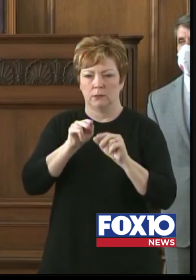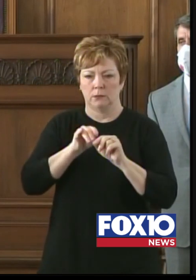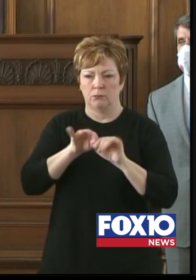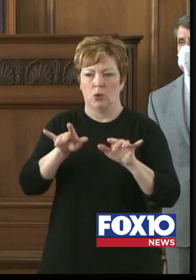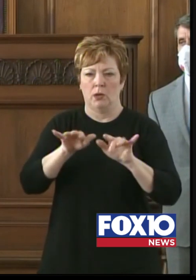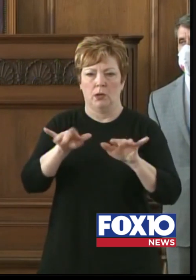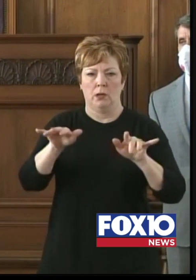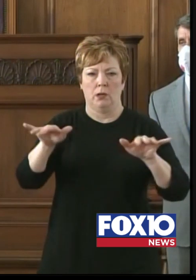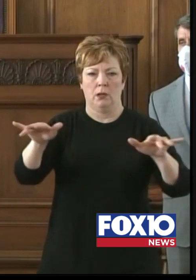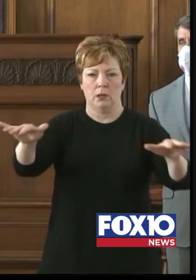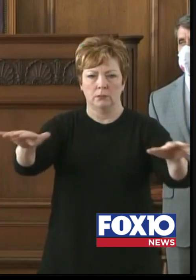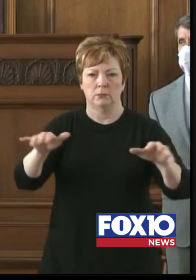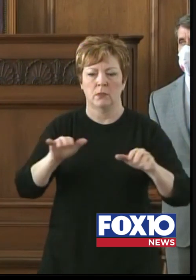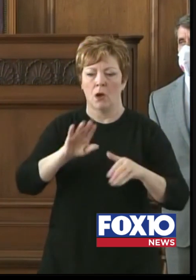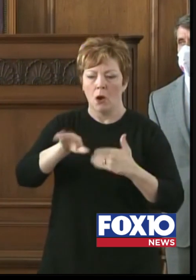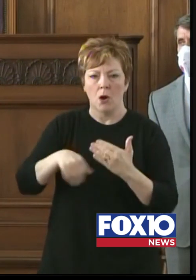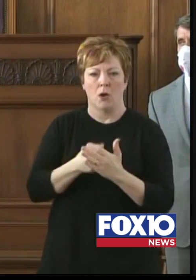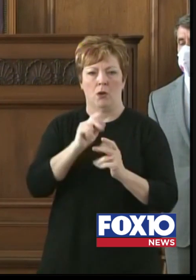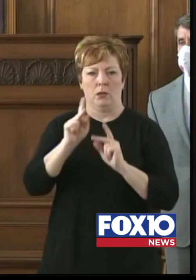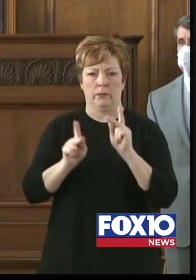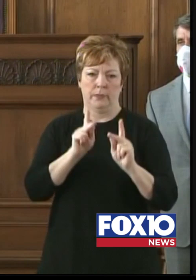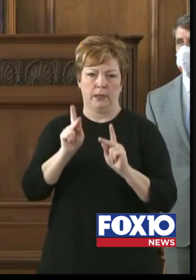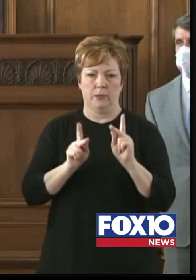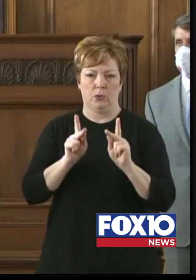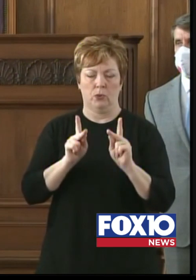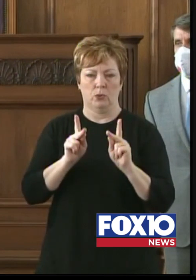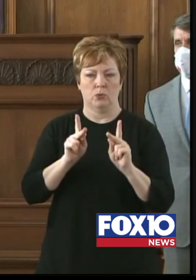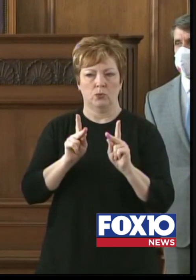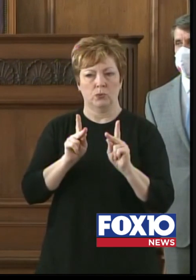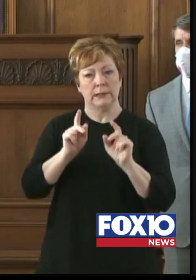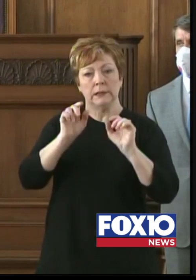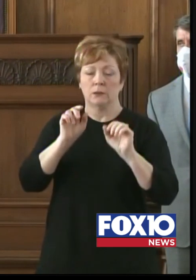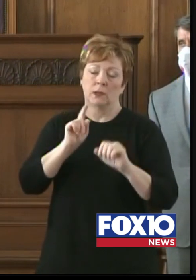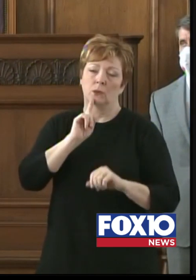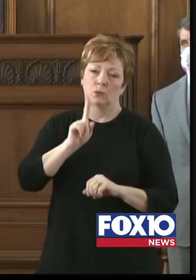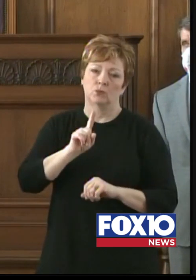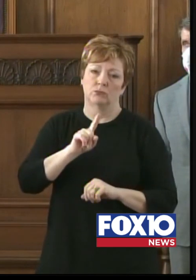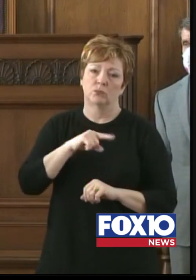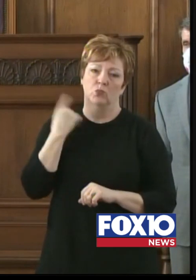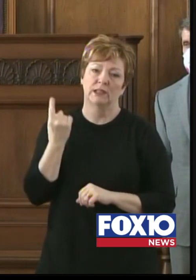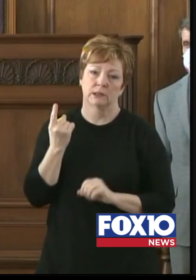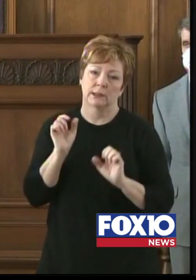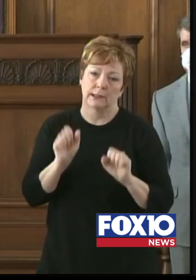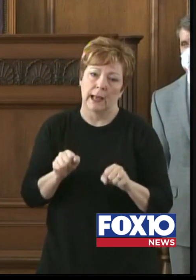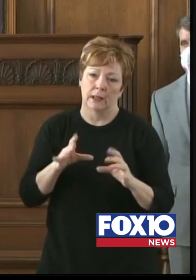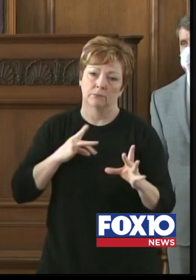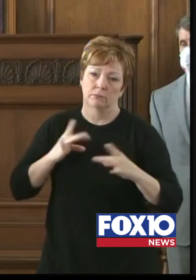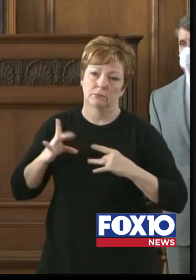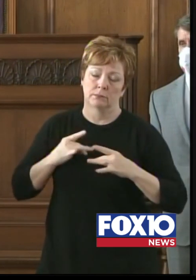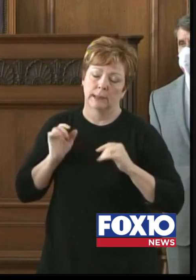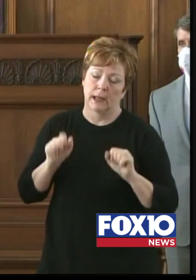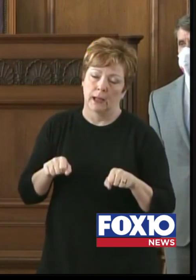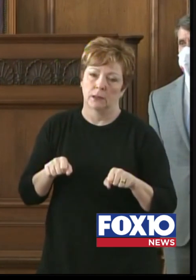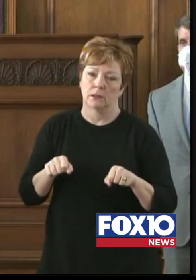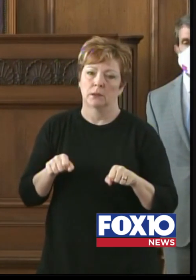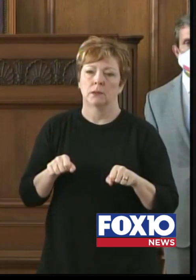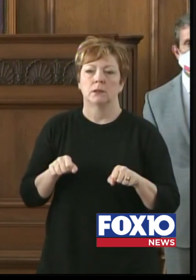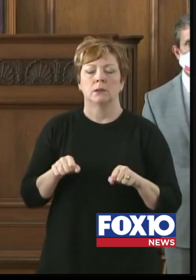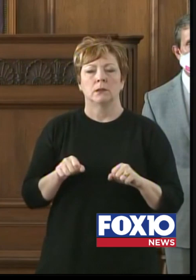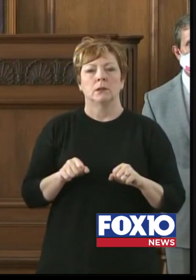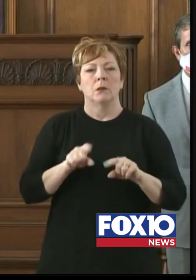and all of our people are susceptible to the infection. The greatest disservice